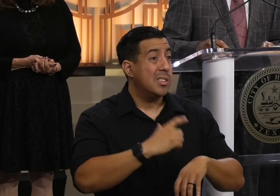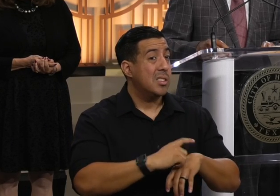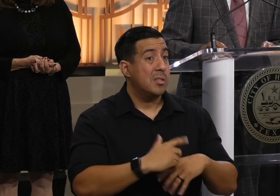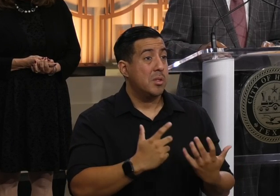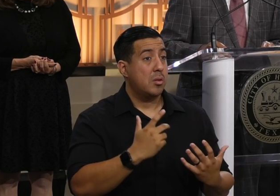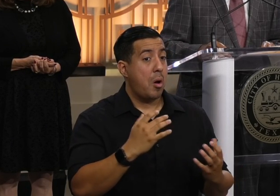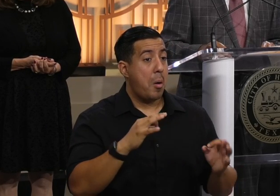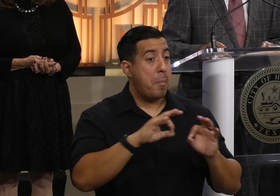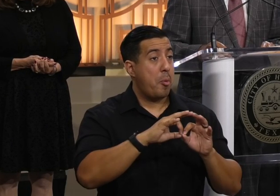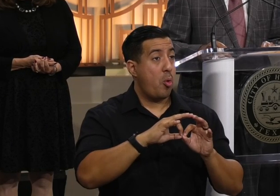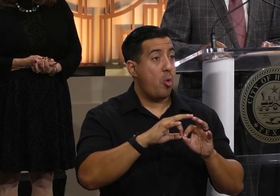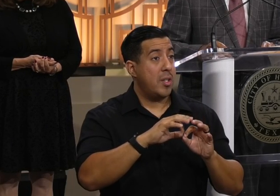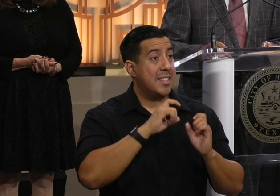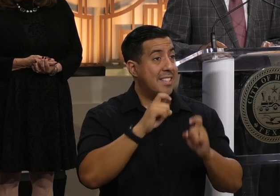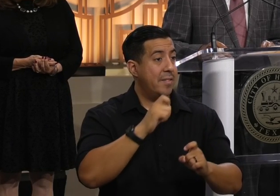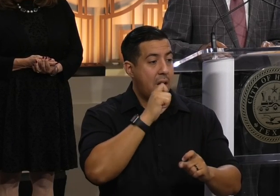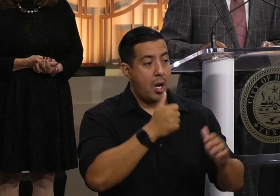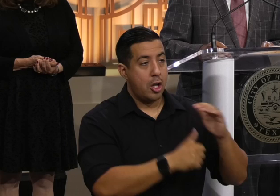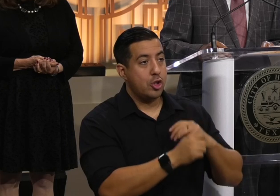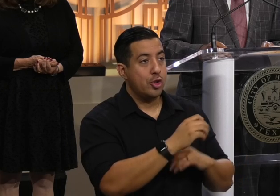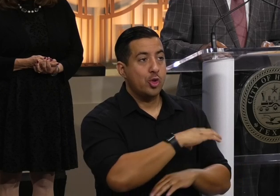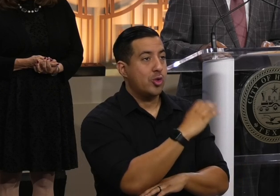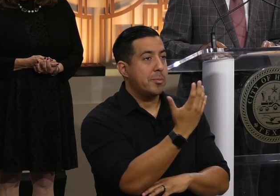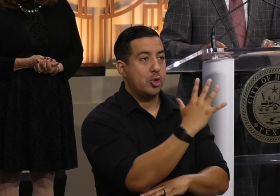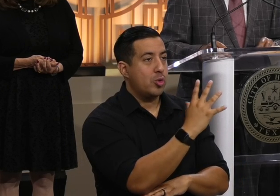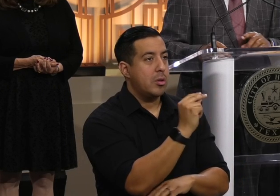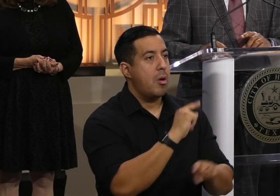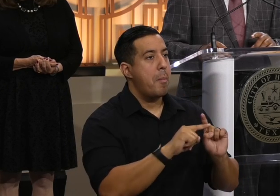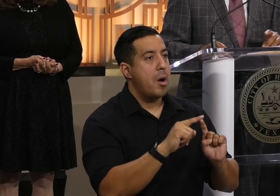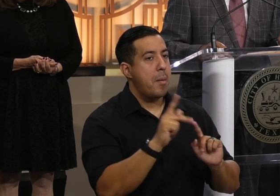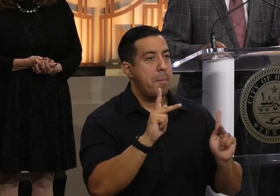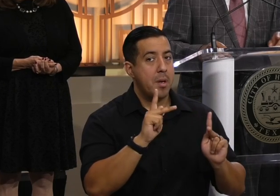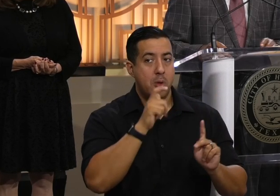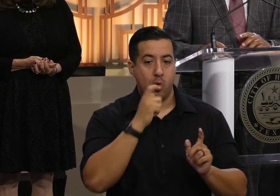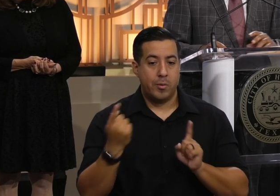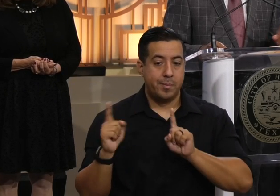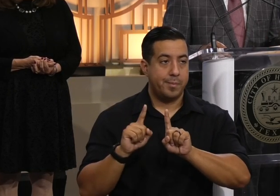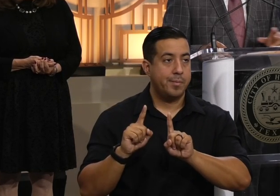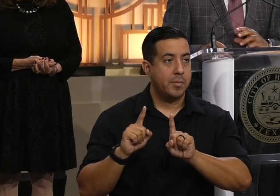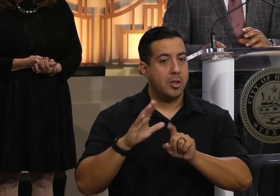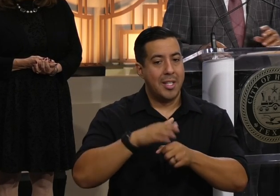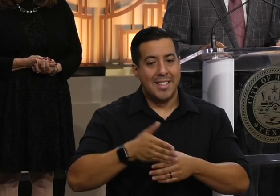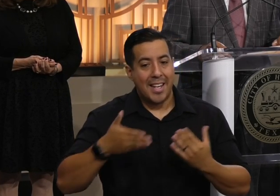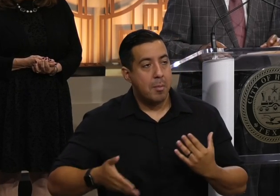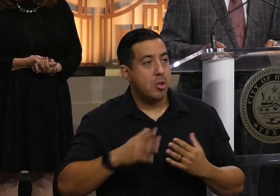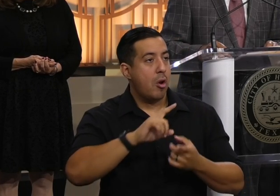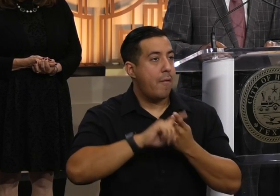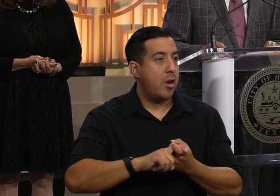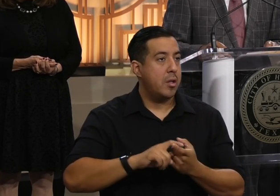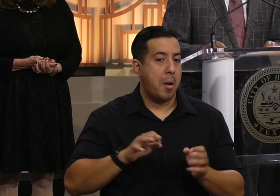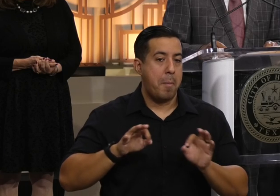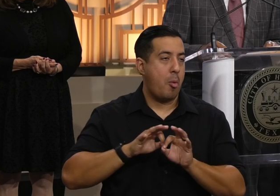important gift is not under the Christmas tree. The most important gift are the people who are walking beside you, your neighbors, your friends.